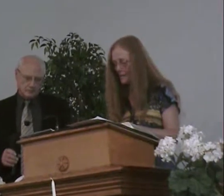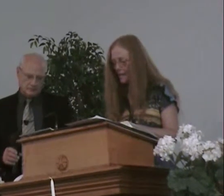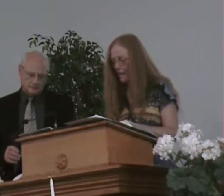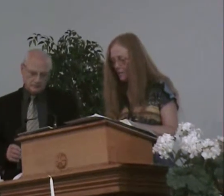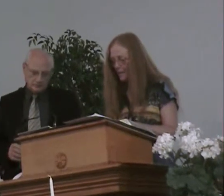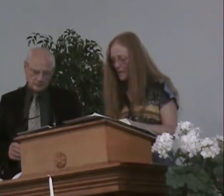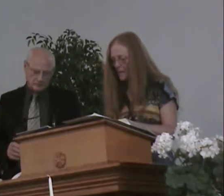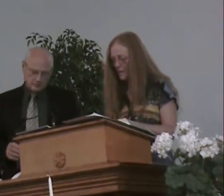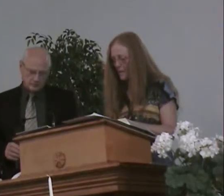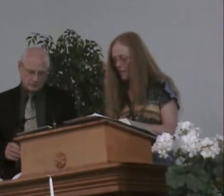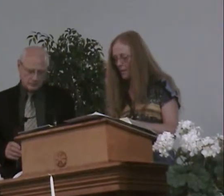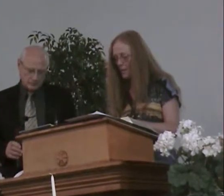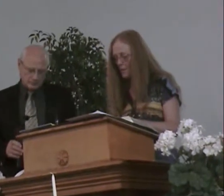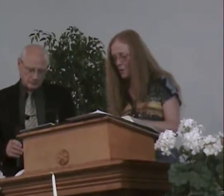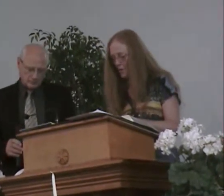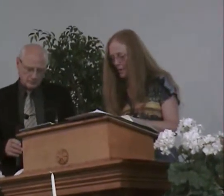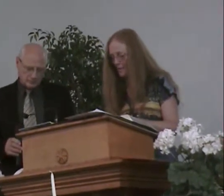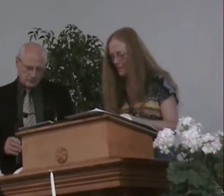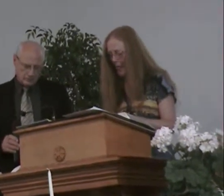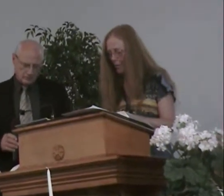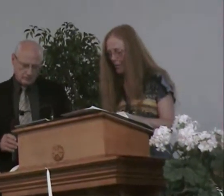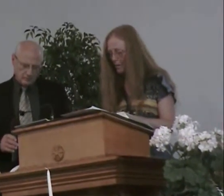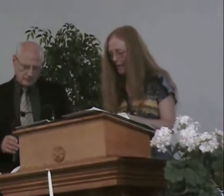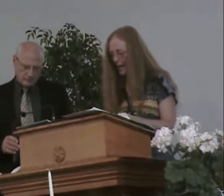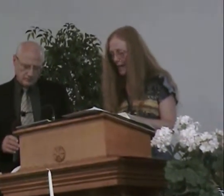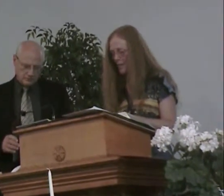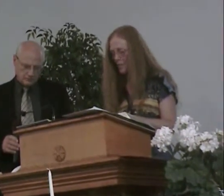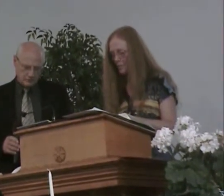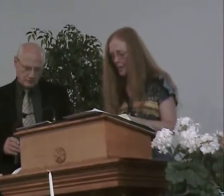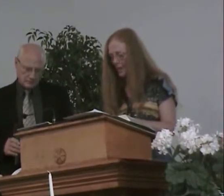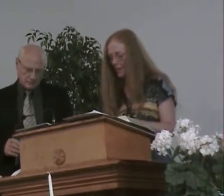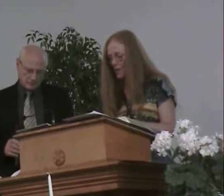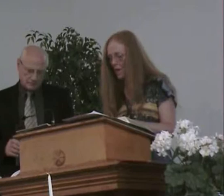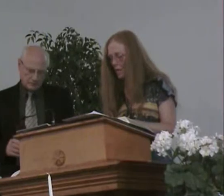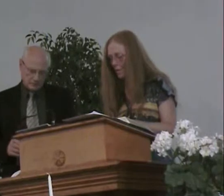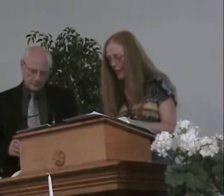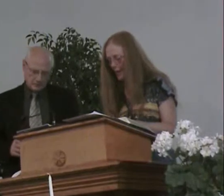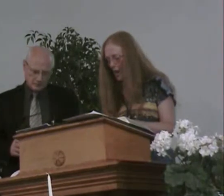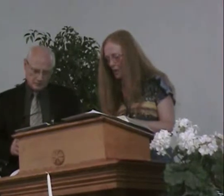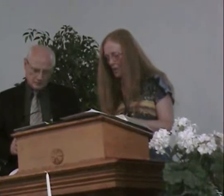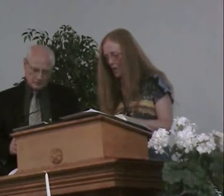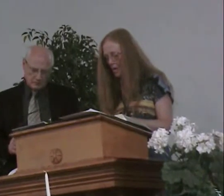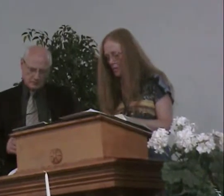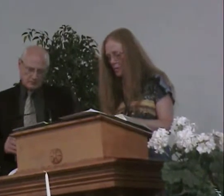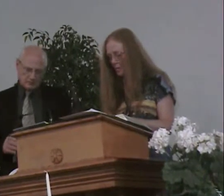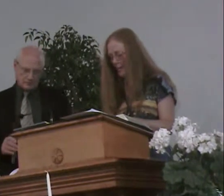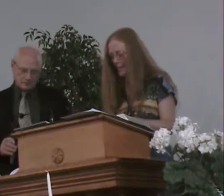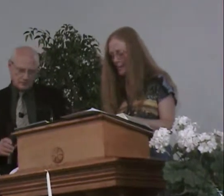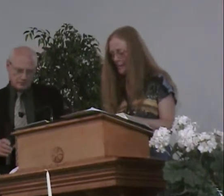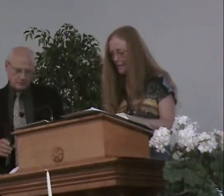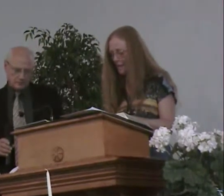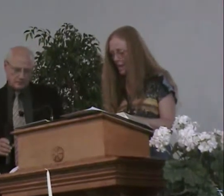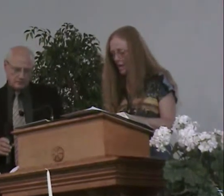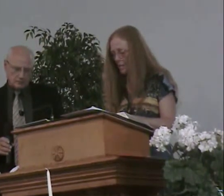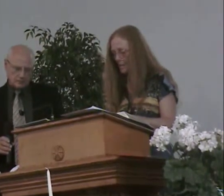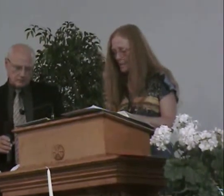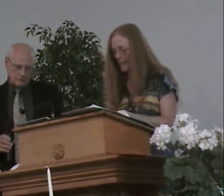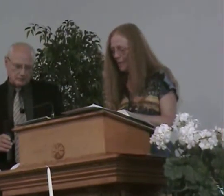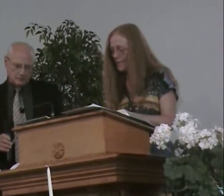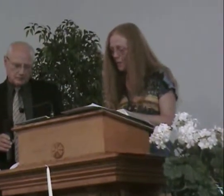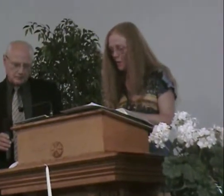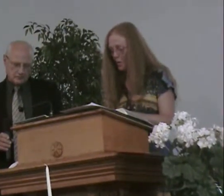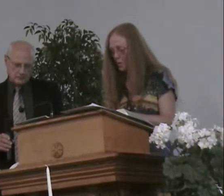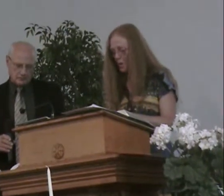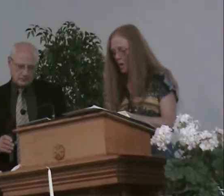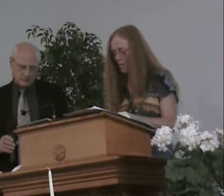slackness, but his long-suffering toward us, not willing that any should perish, but that all should come to repentance. But